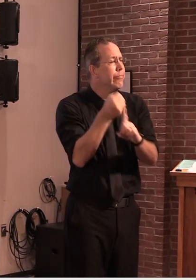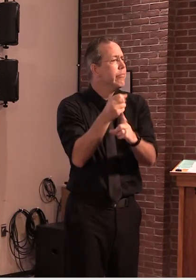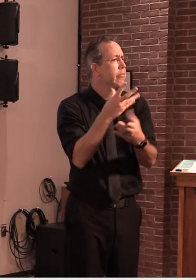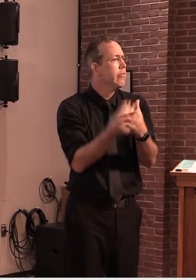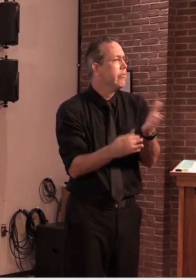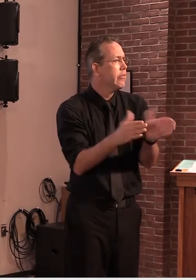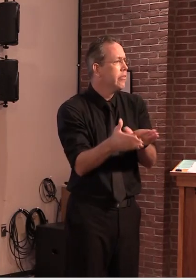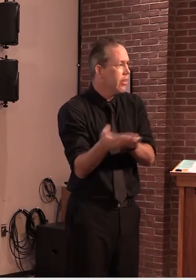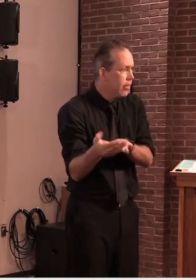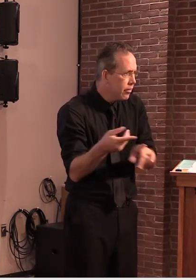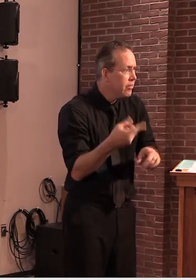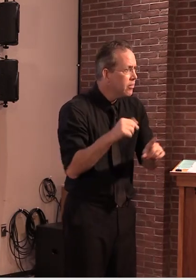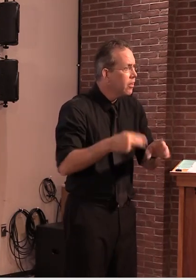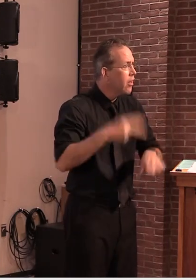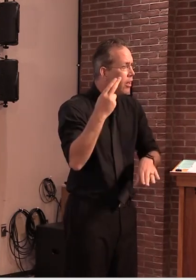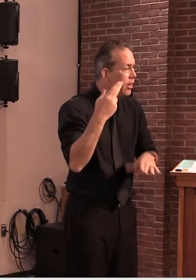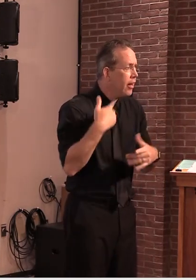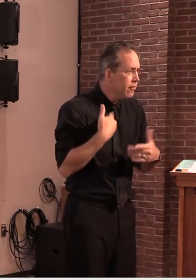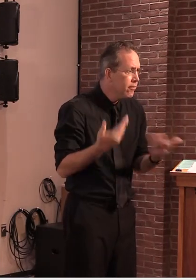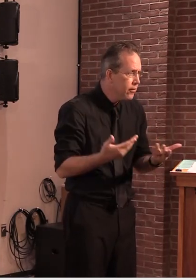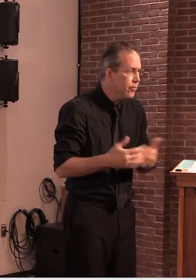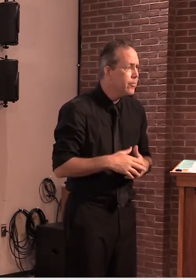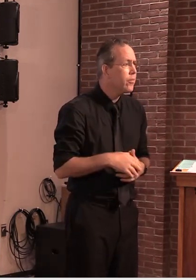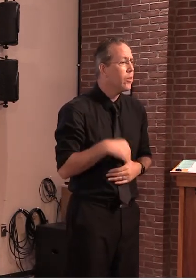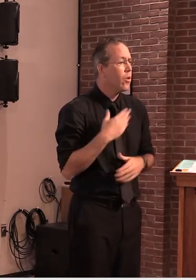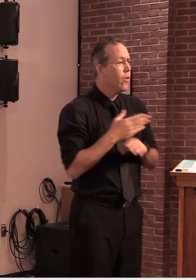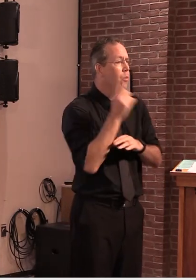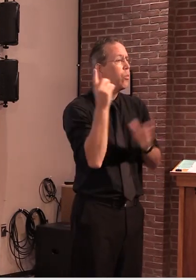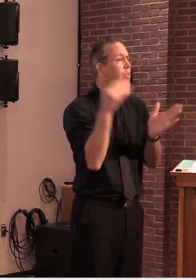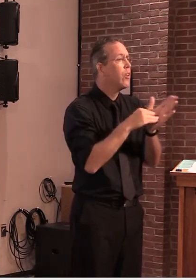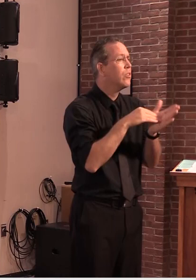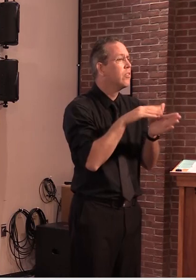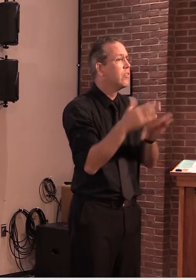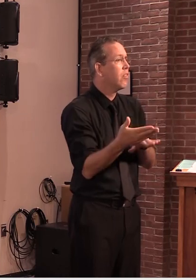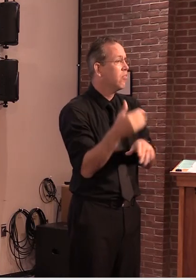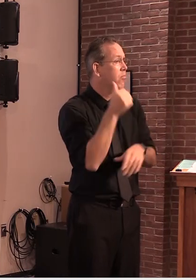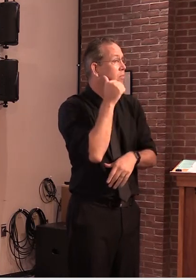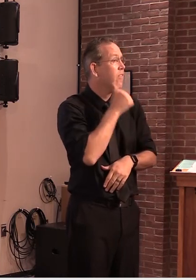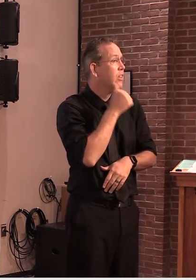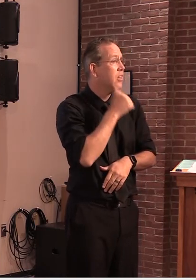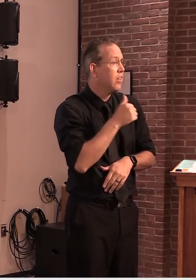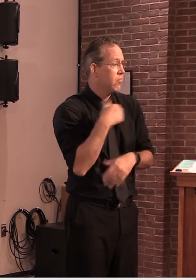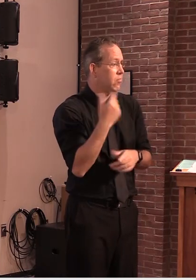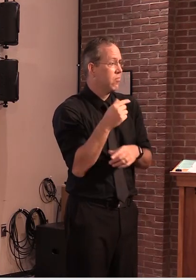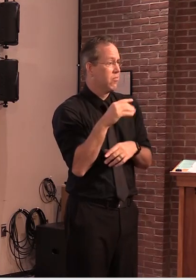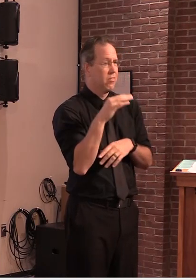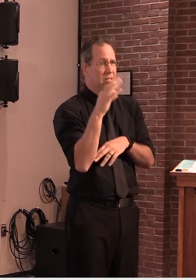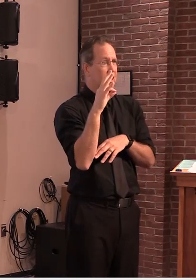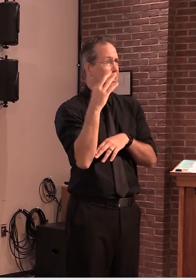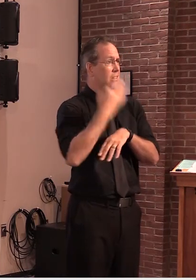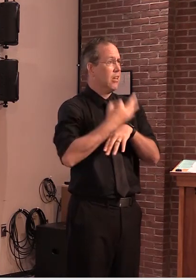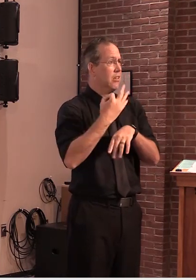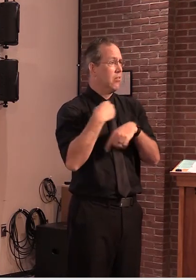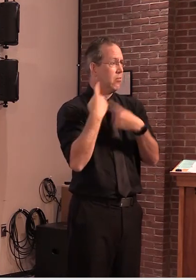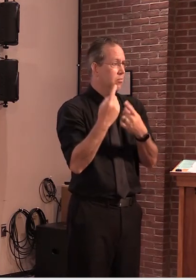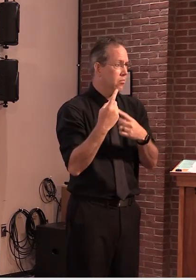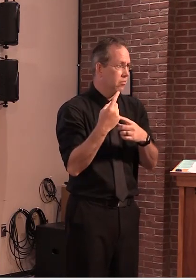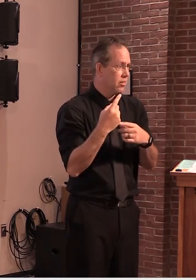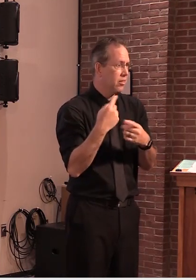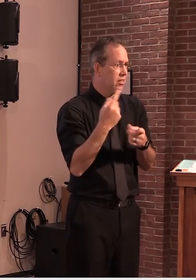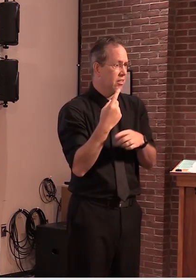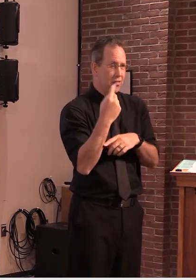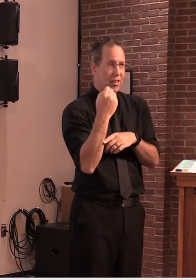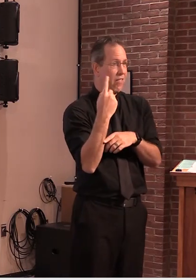We have reported over 1,000 deaths for each of the last 11 days in the United States, with one analysis determining